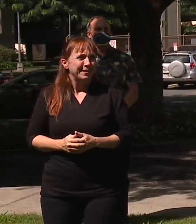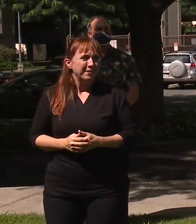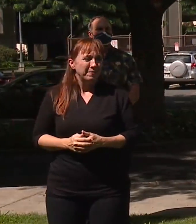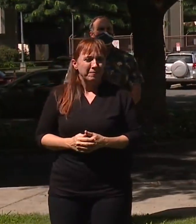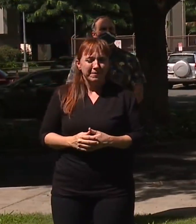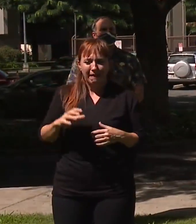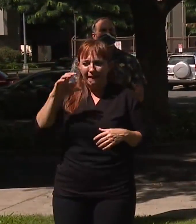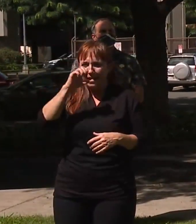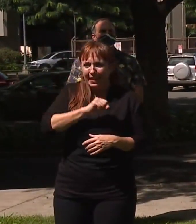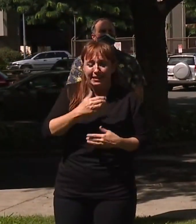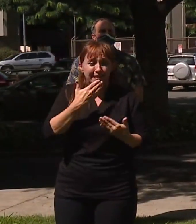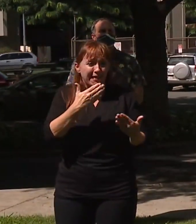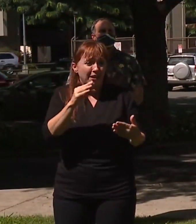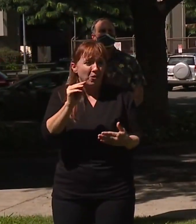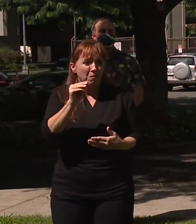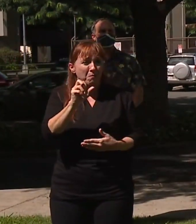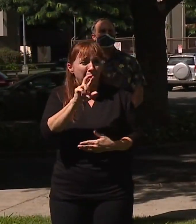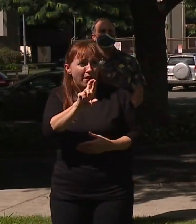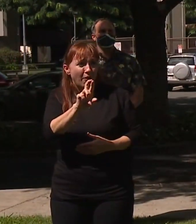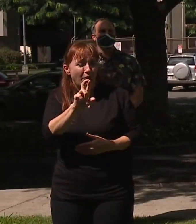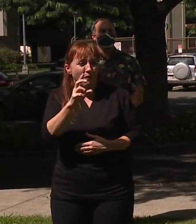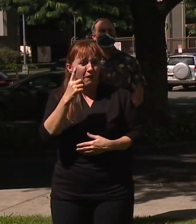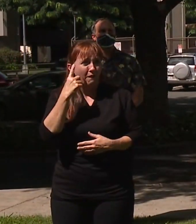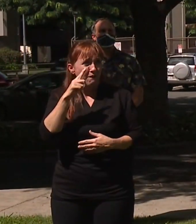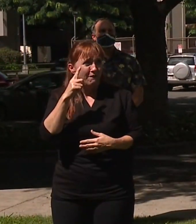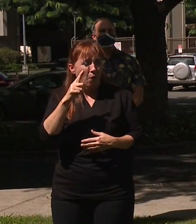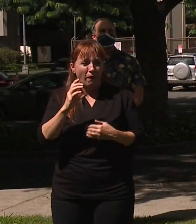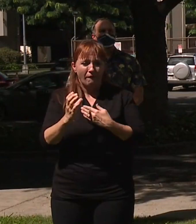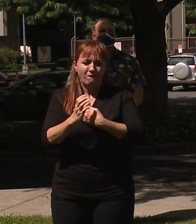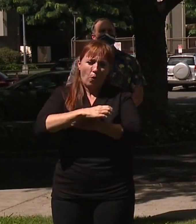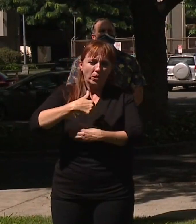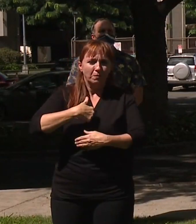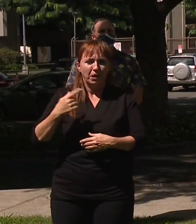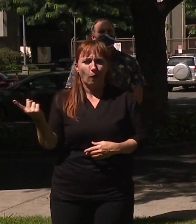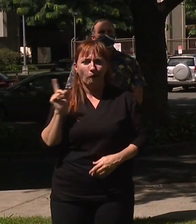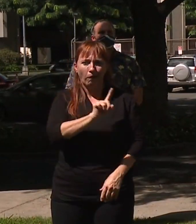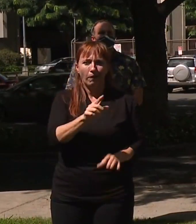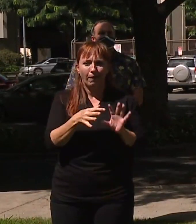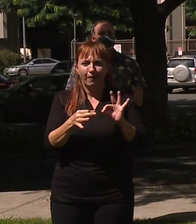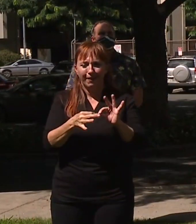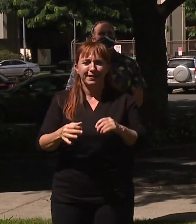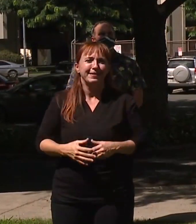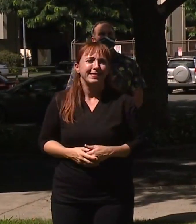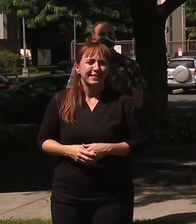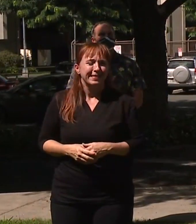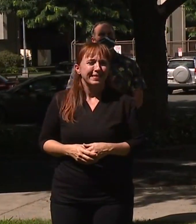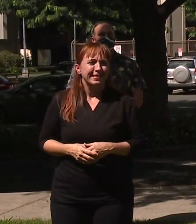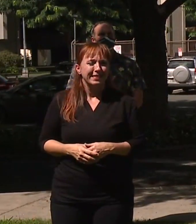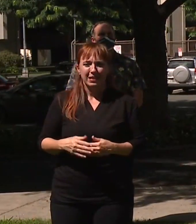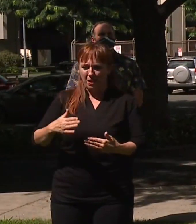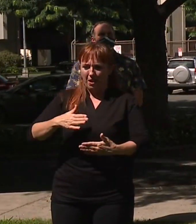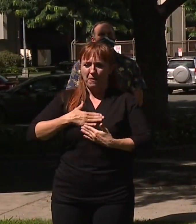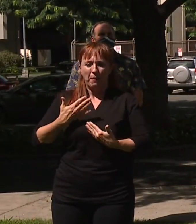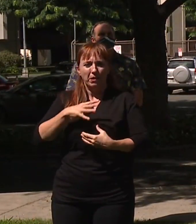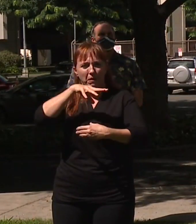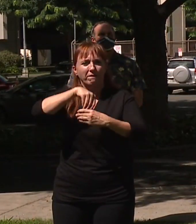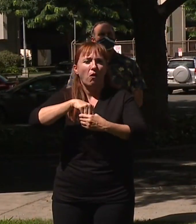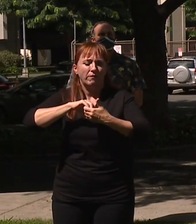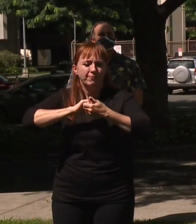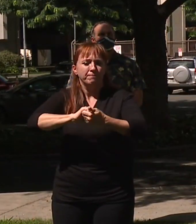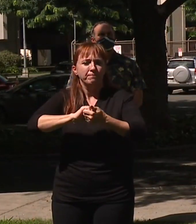I guess, thank you, Mayor, for, I guess, forcing this on me up here. We're just glad to be a part of these